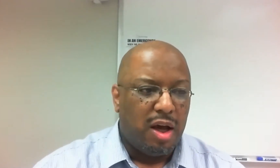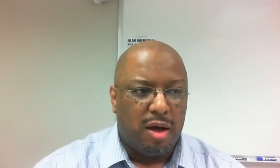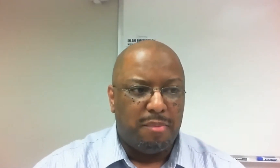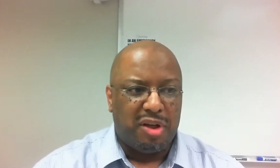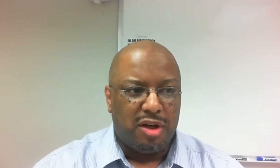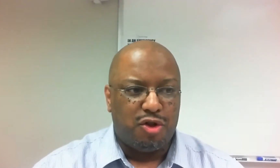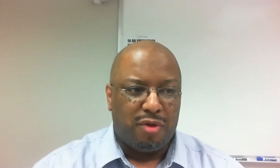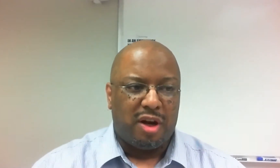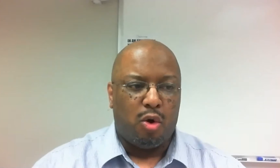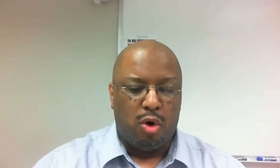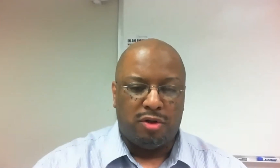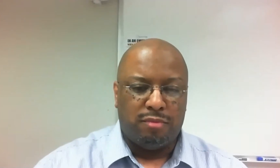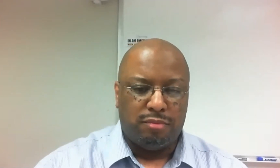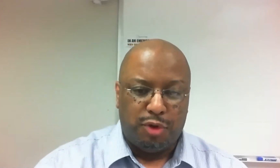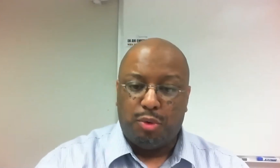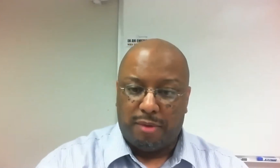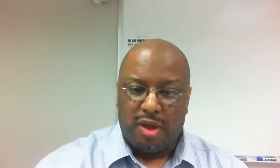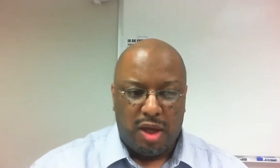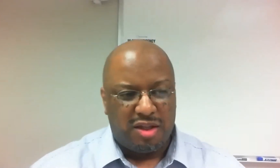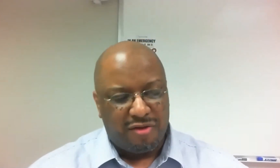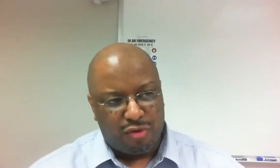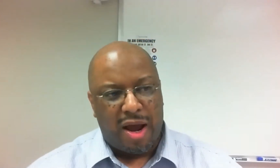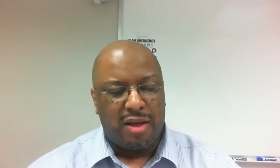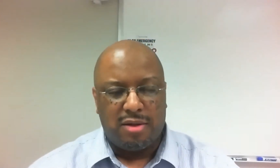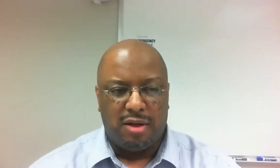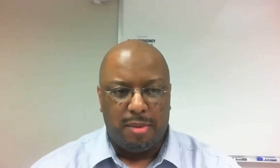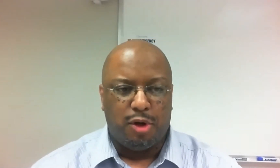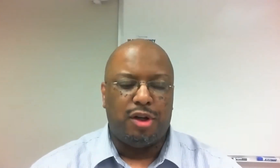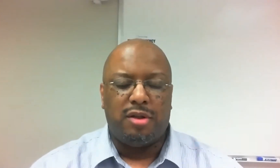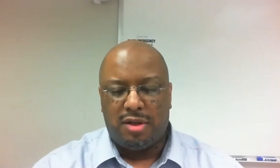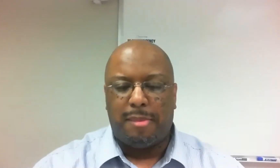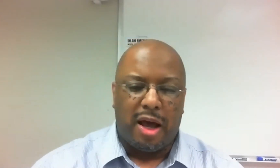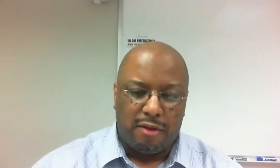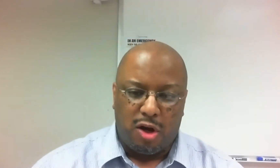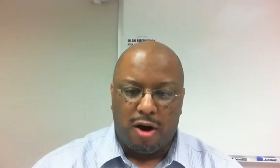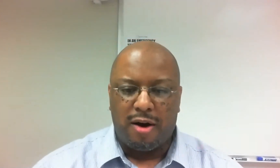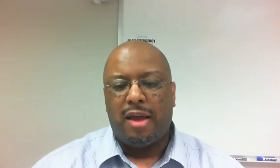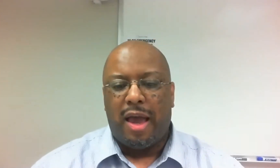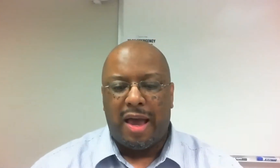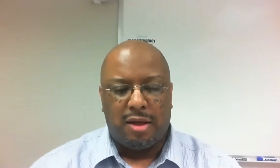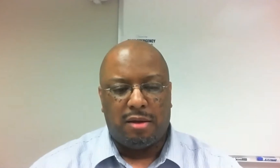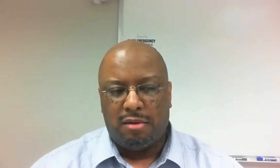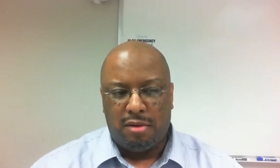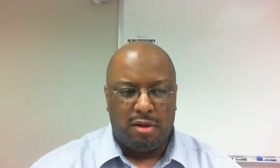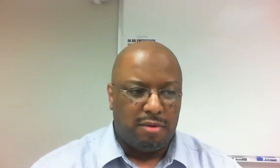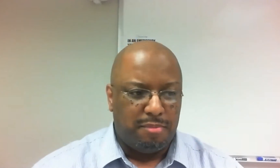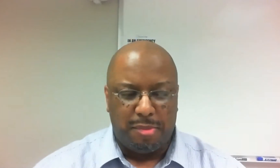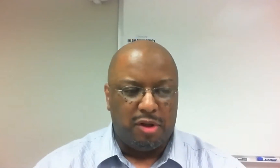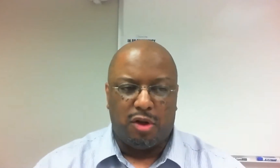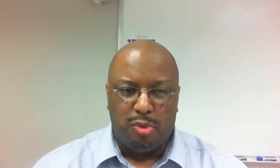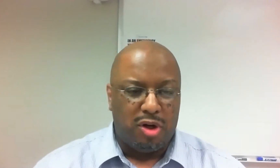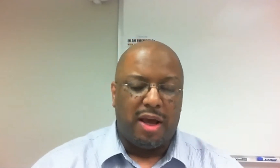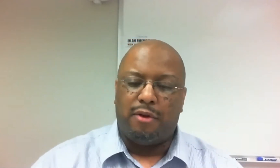because you're there on duty. Instead of just riding into the neighborhood, stepping out of the car, asking the